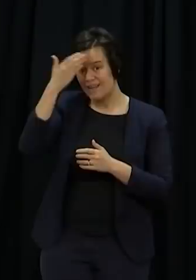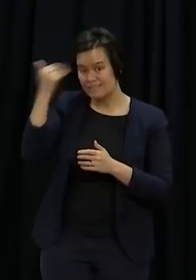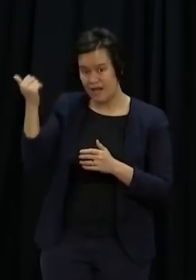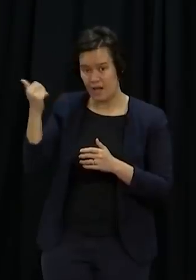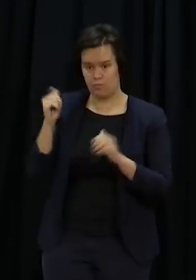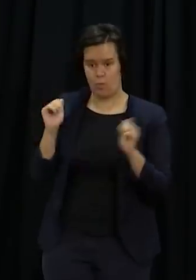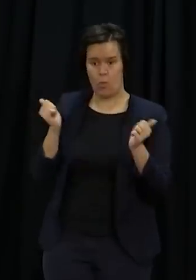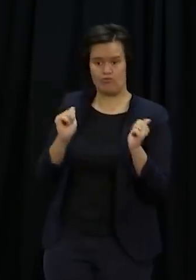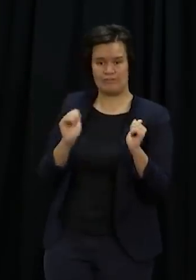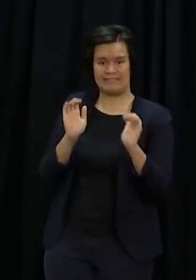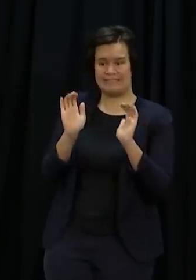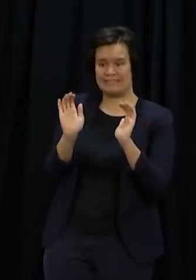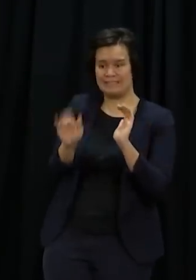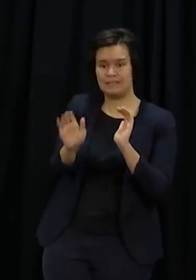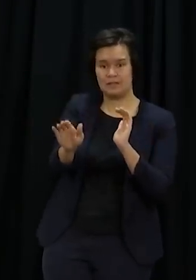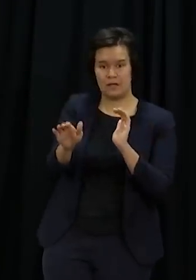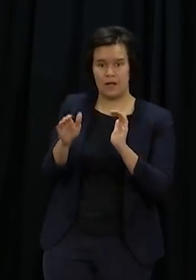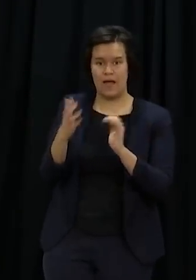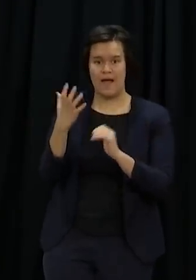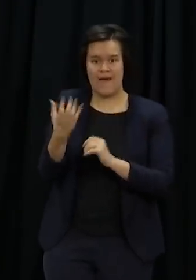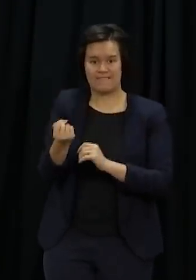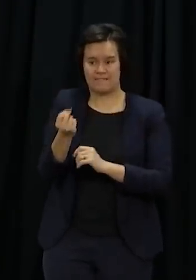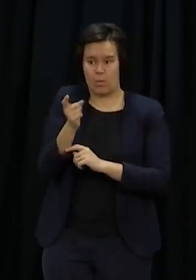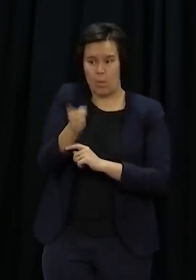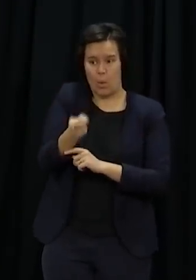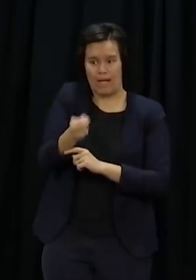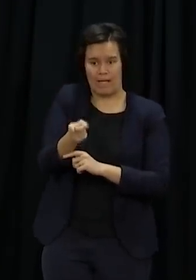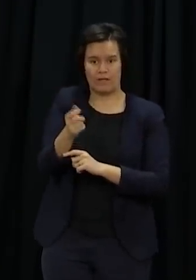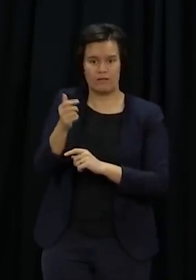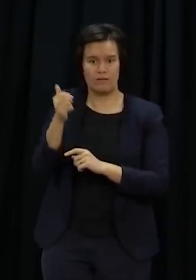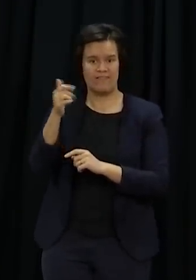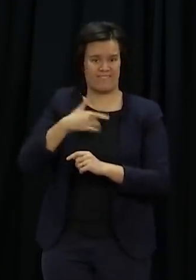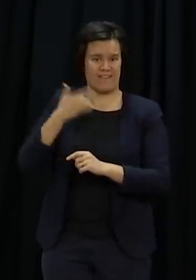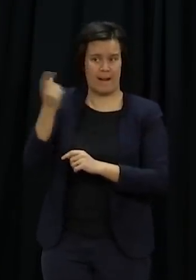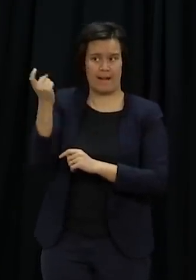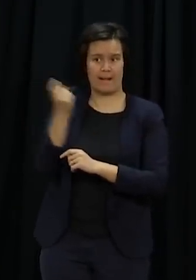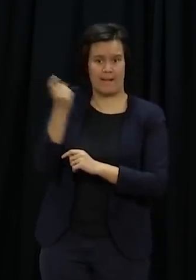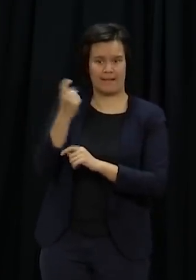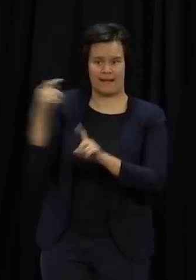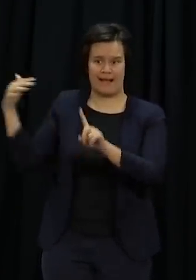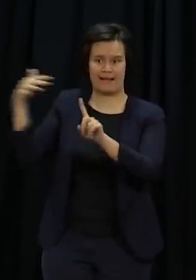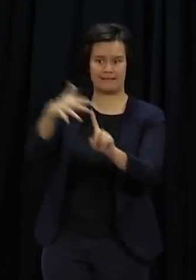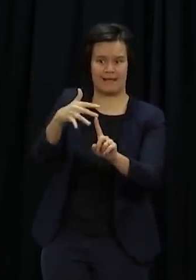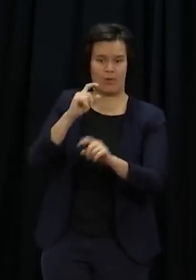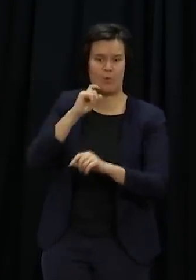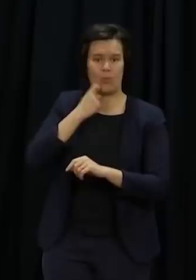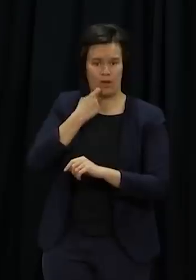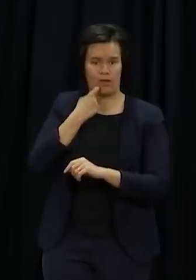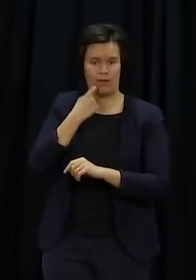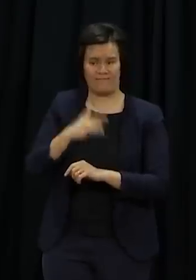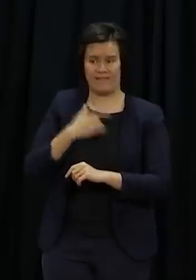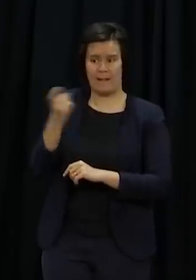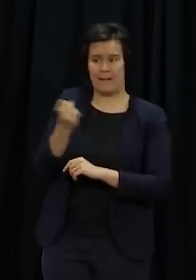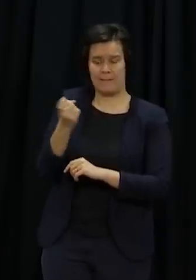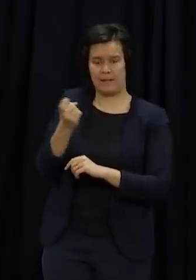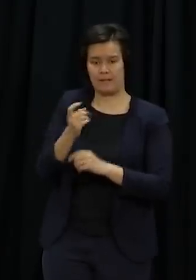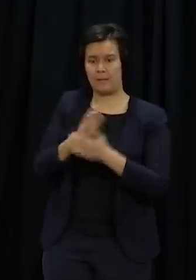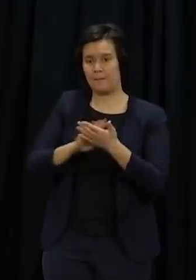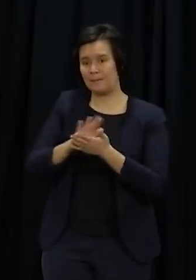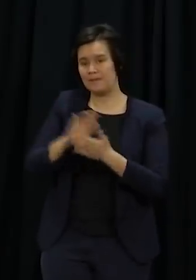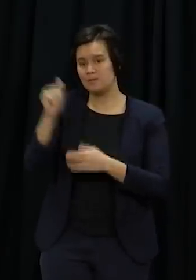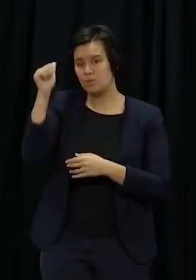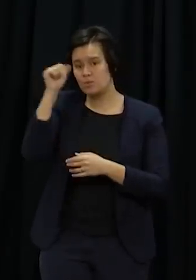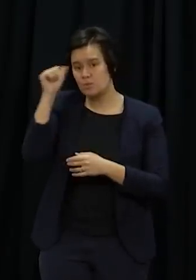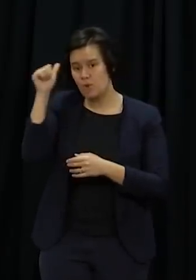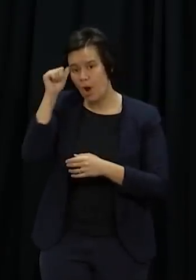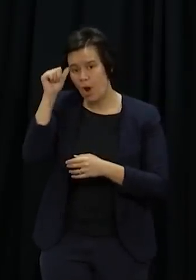warnings that we had shared. Also that there was a serious threat of a terror attack and that the window for our evacuation operation was